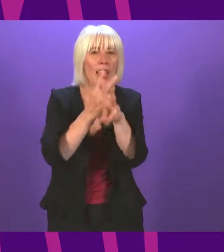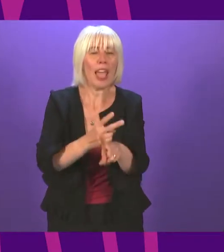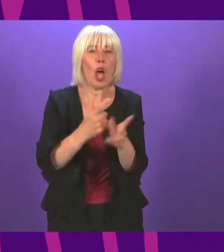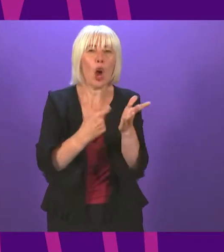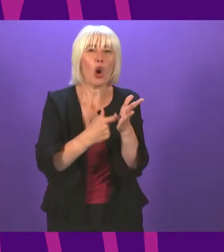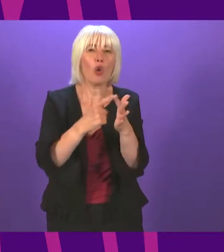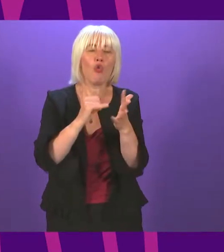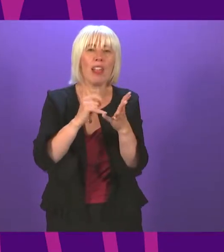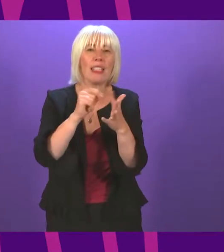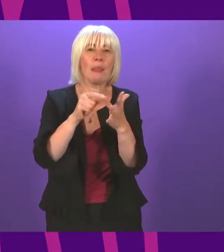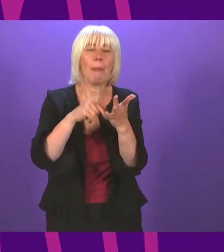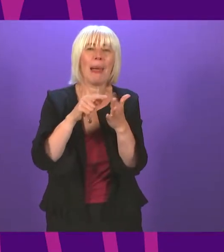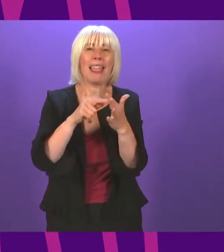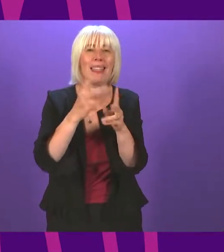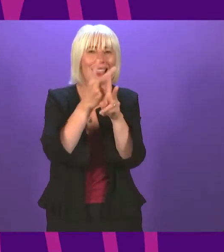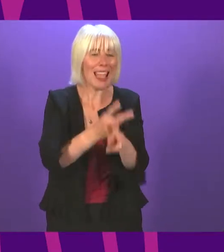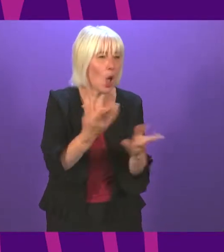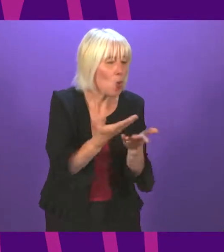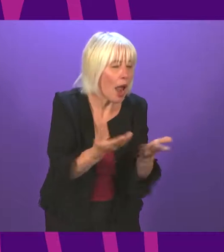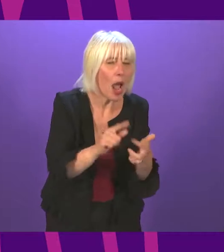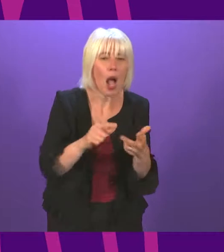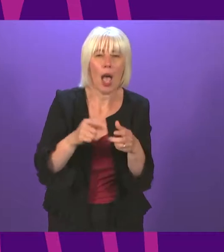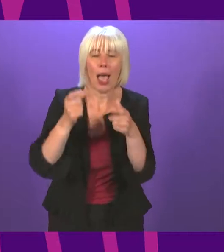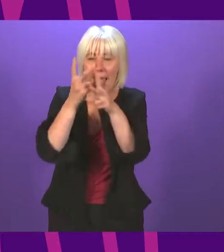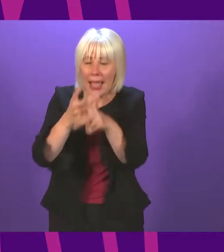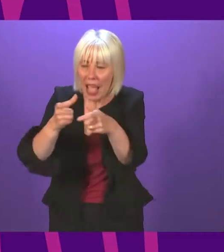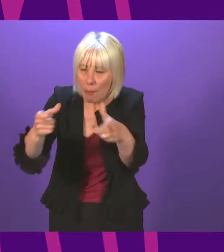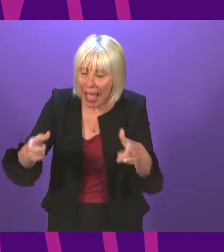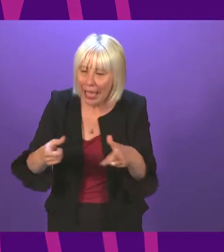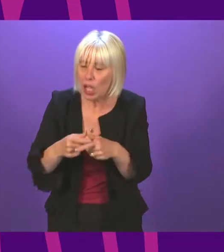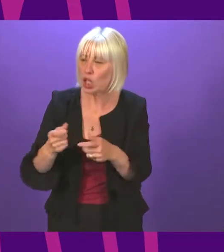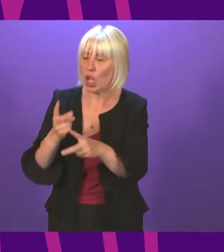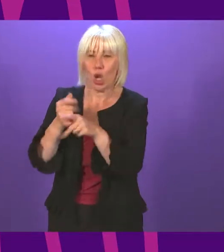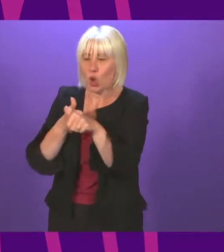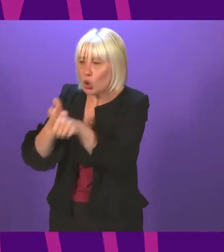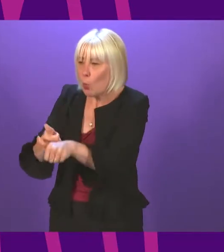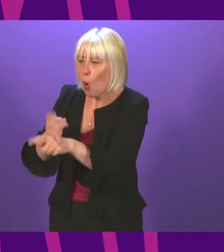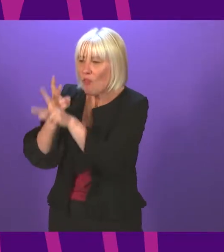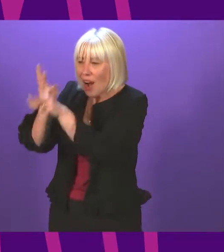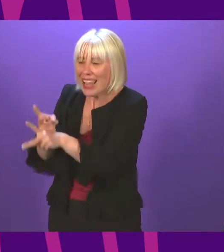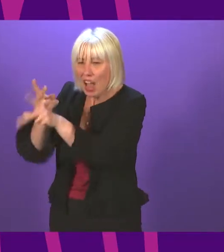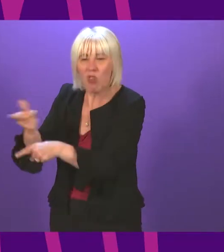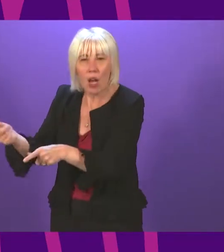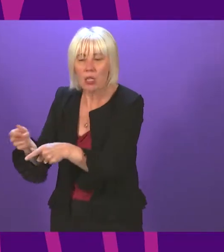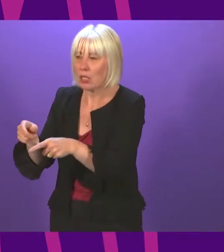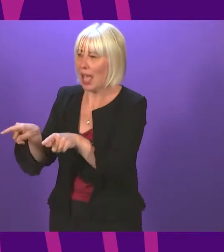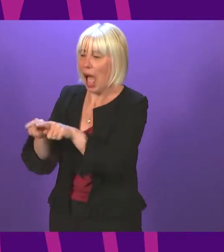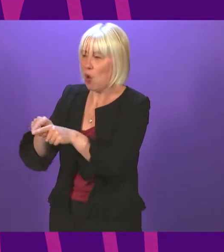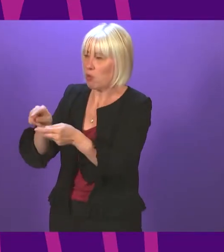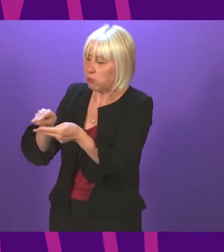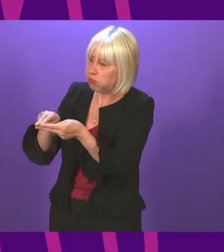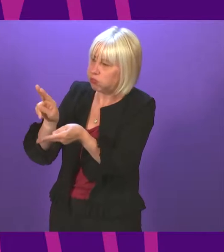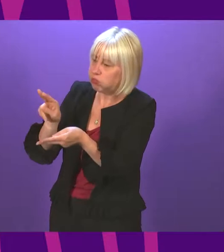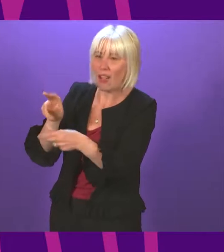care. The restoration of care packages for people. The support for carers. The rewarding of care workers with a wage rise of